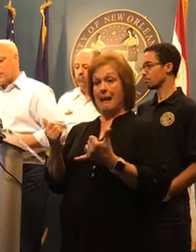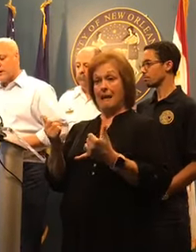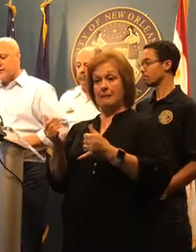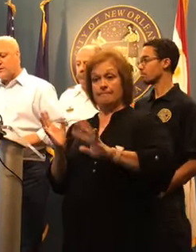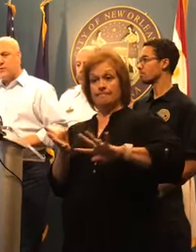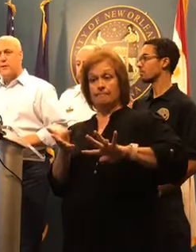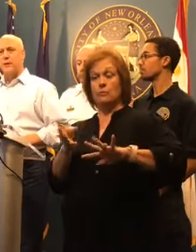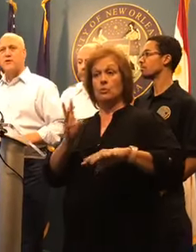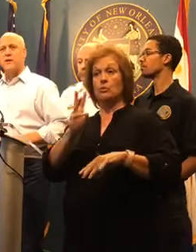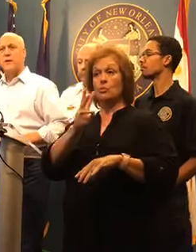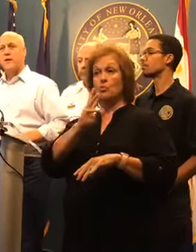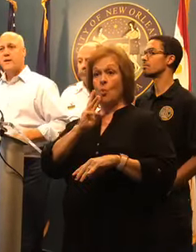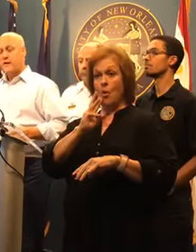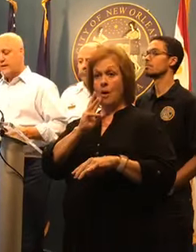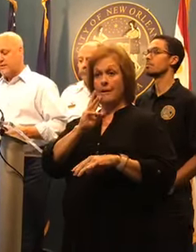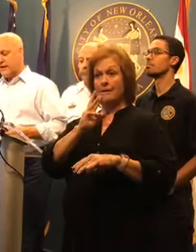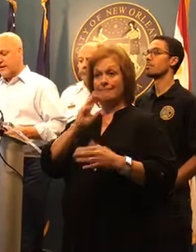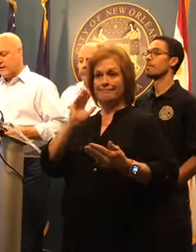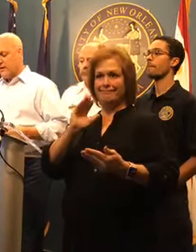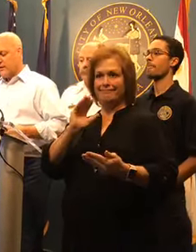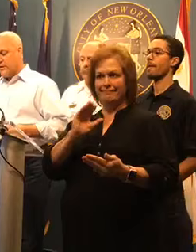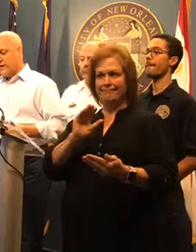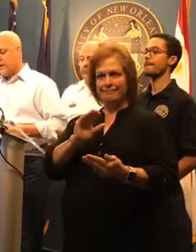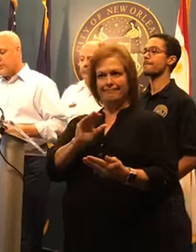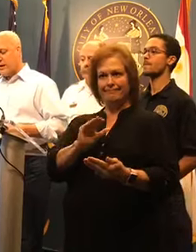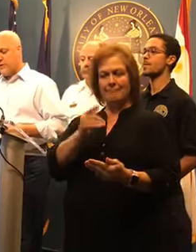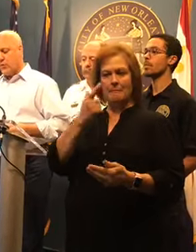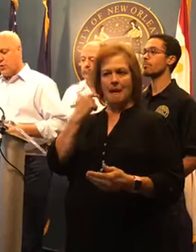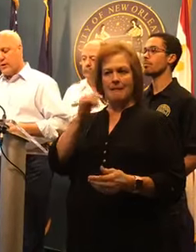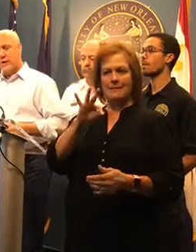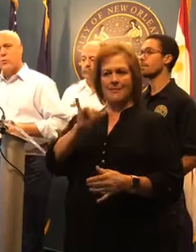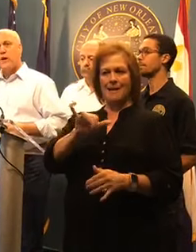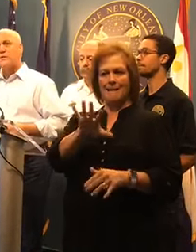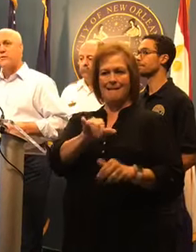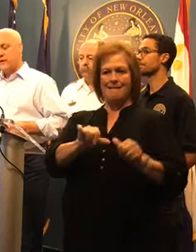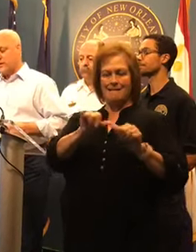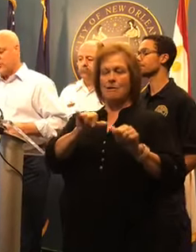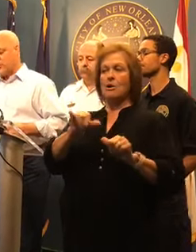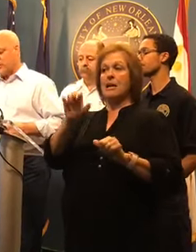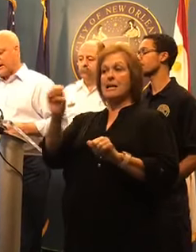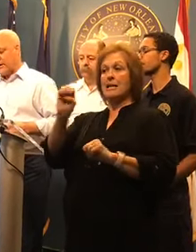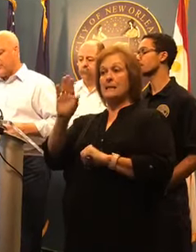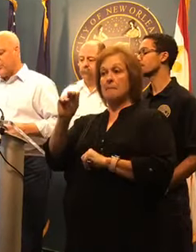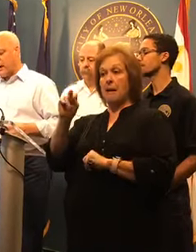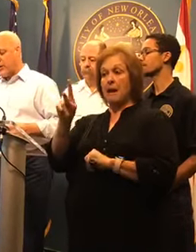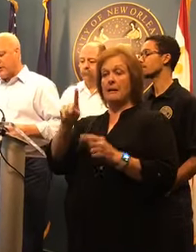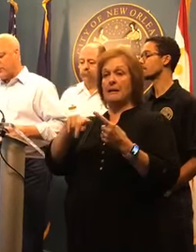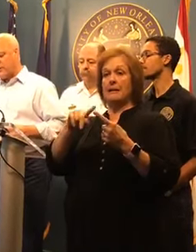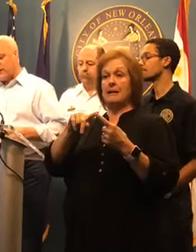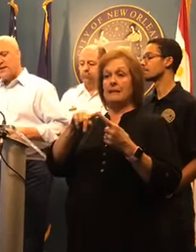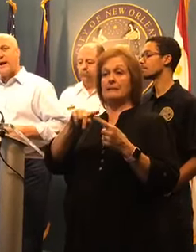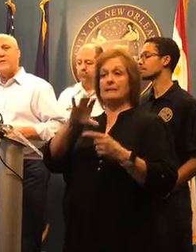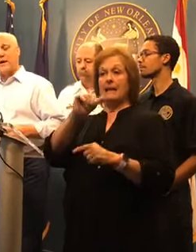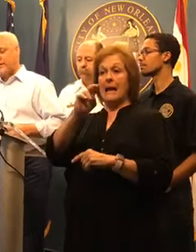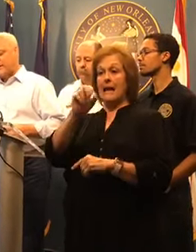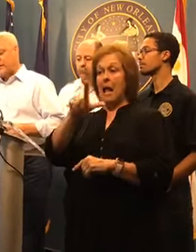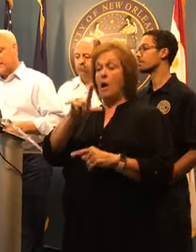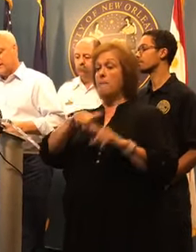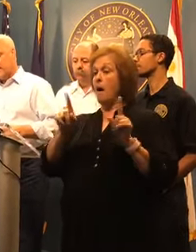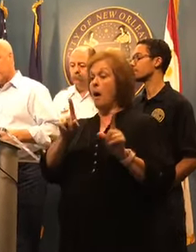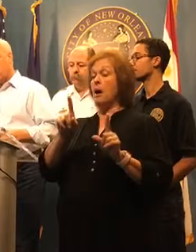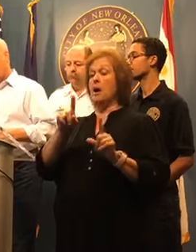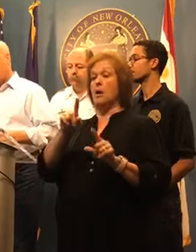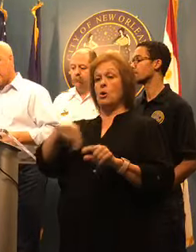streets of New Orleans is diminished, as I have said, for the east bank of New Orleans west of the Industrial Canal. This power issue does not affect